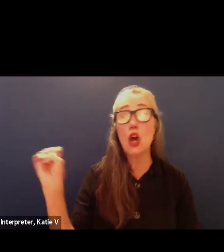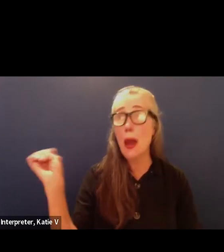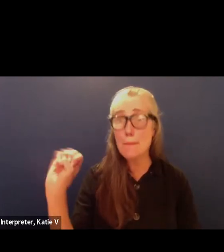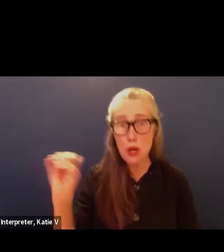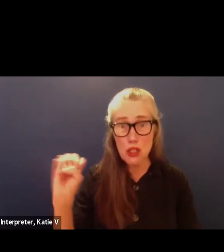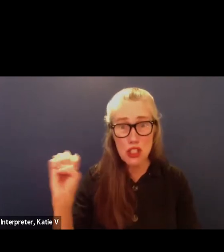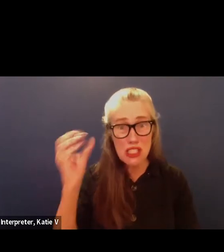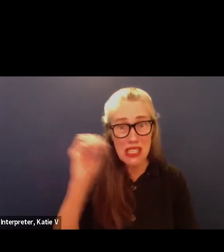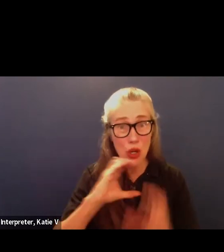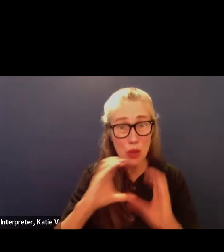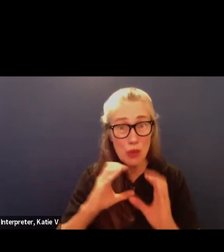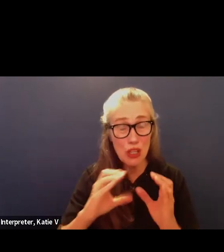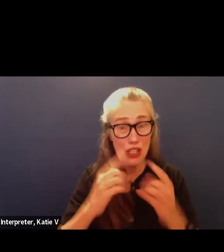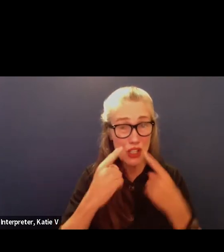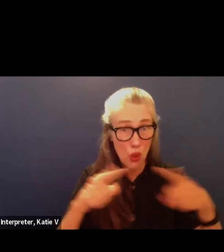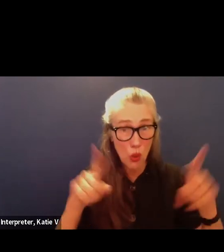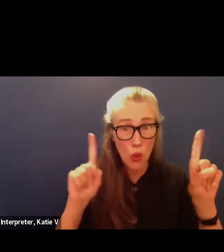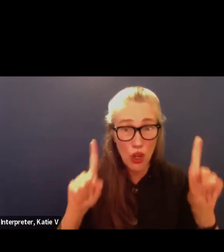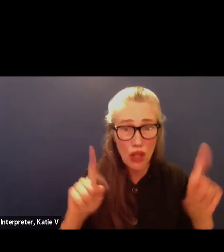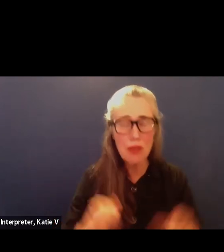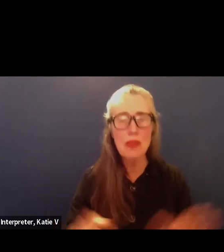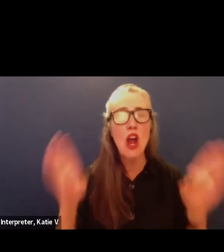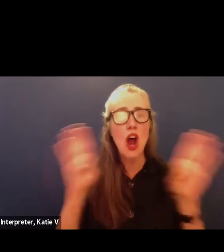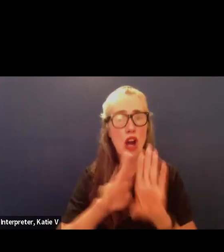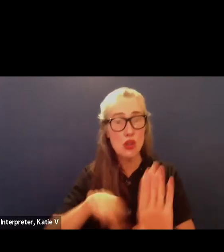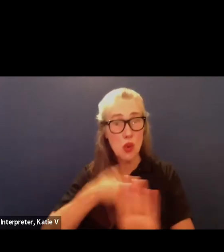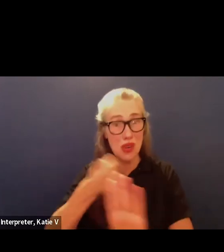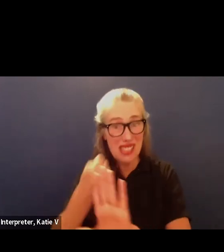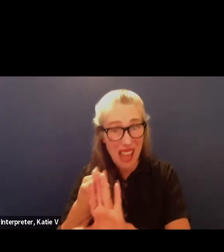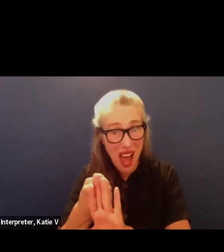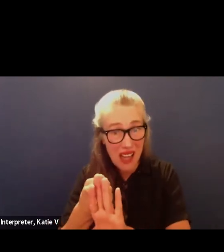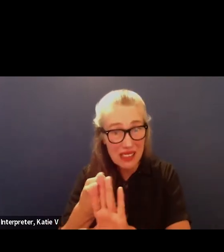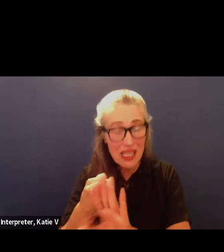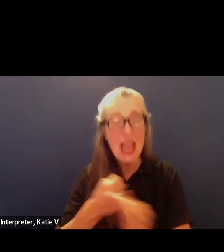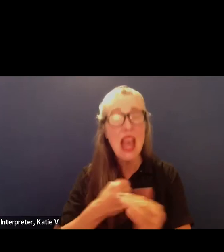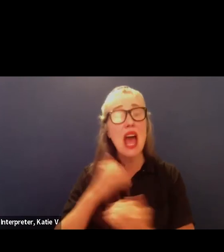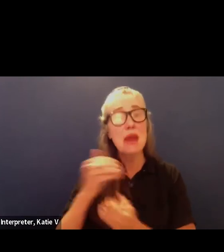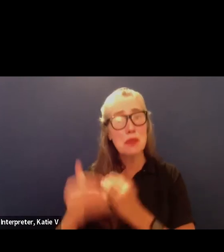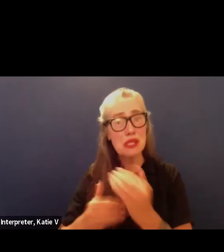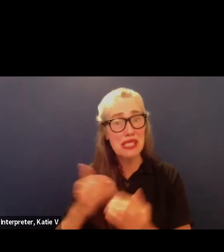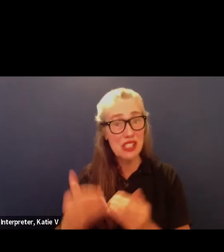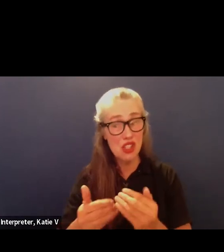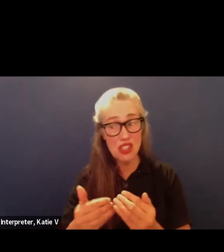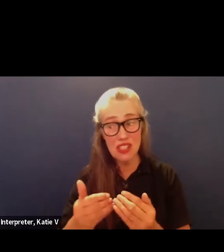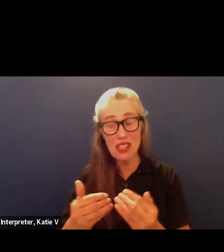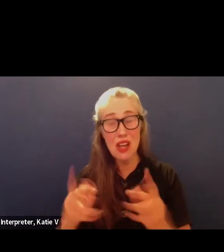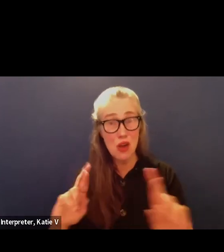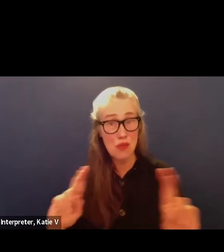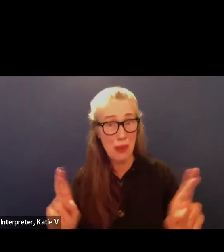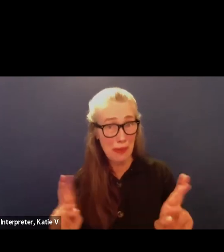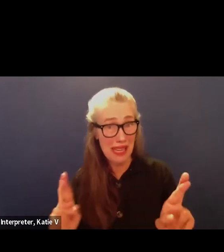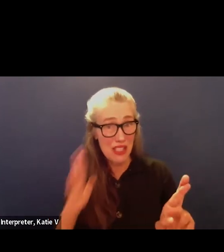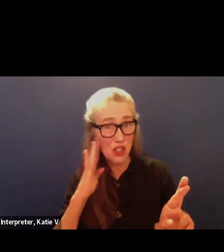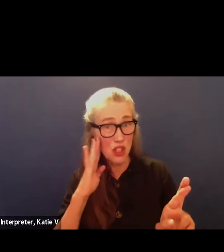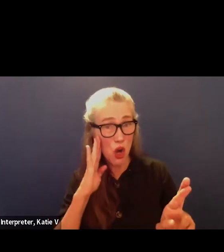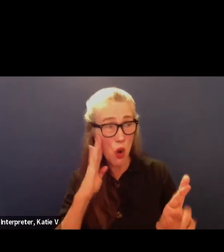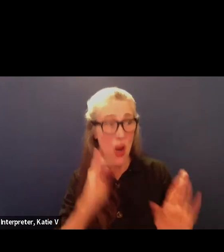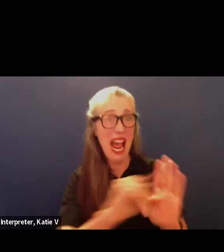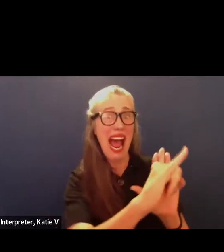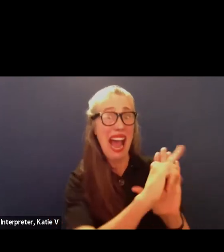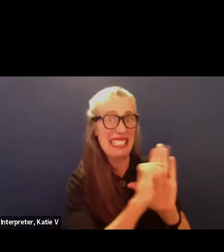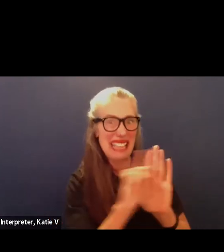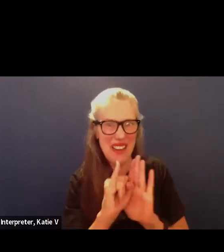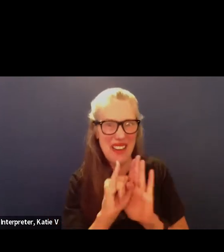our lot doors locked always and our procedures in place to know that every person is identified